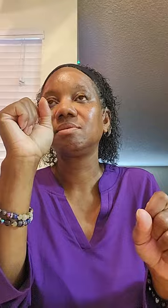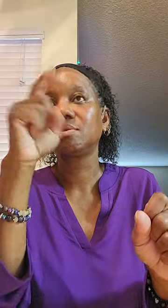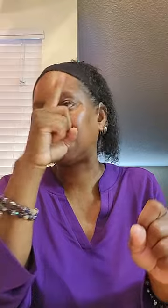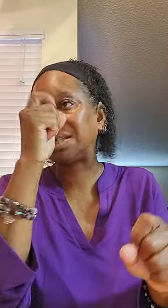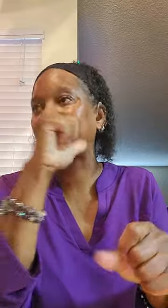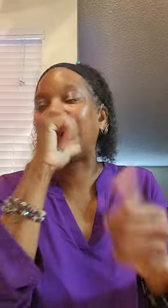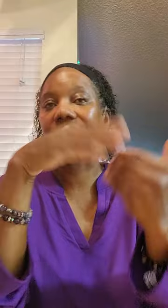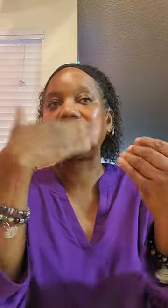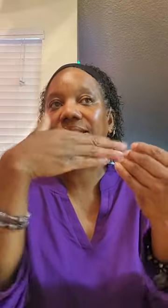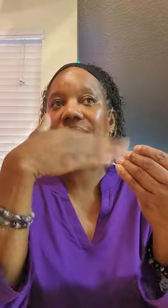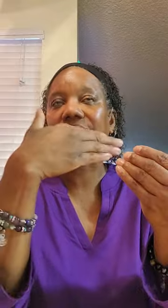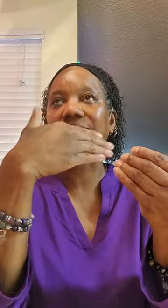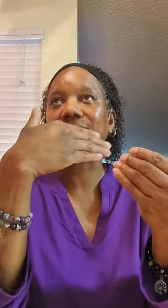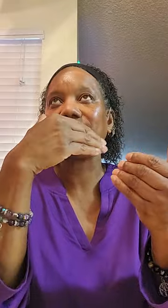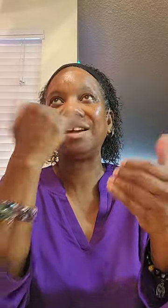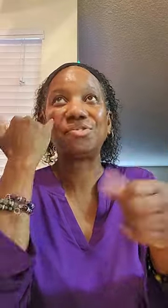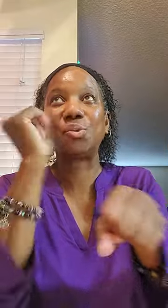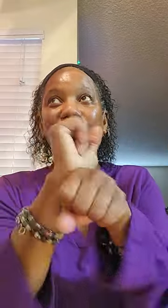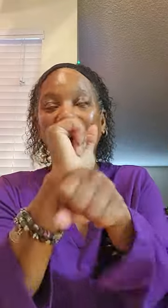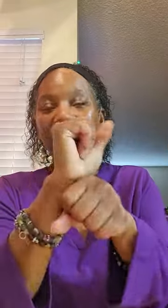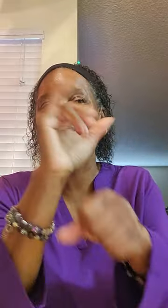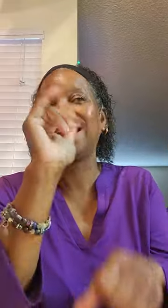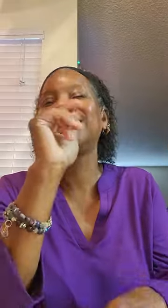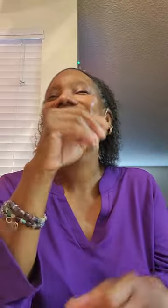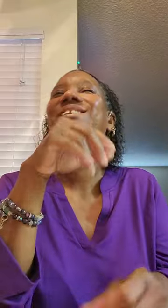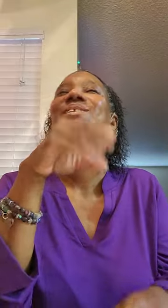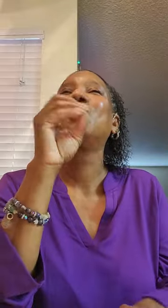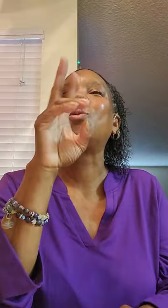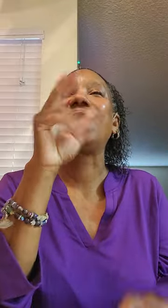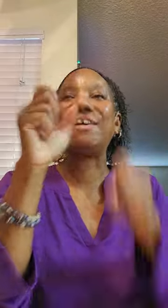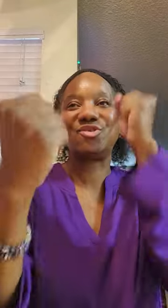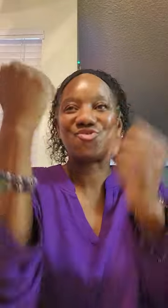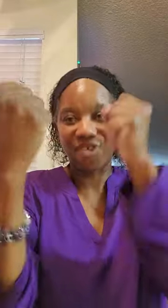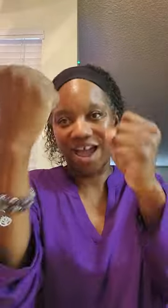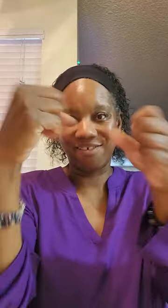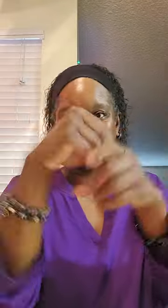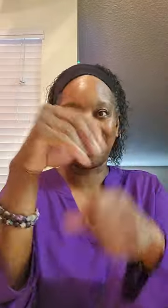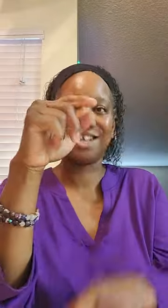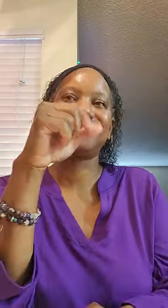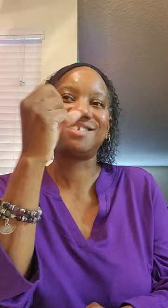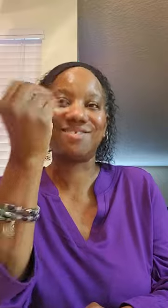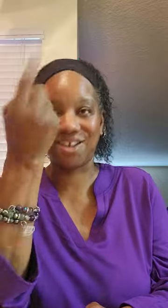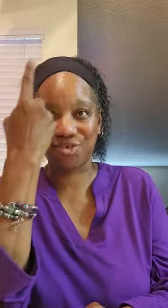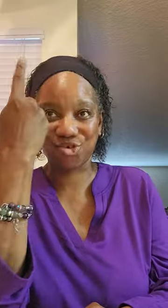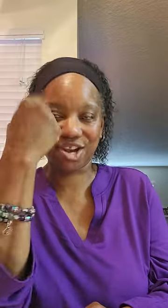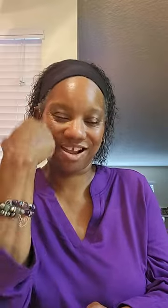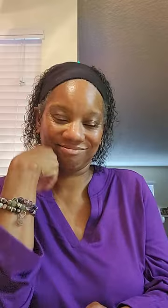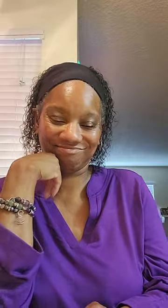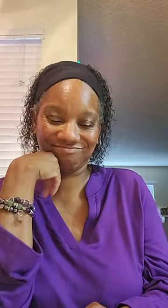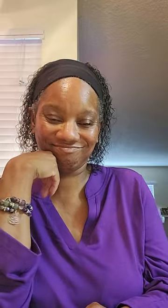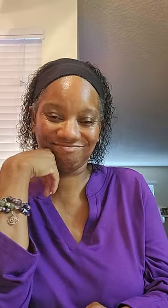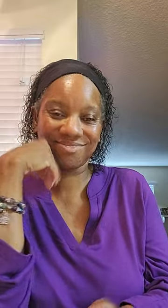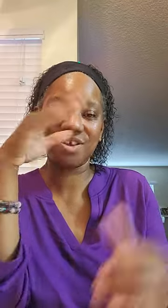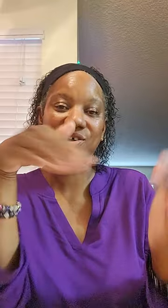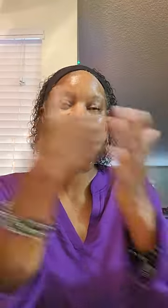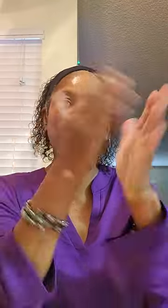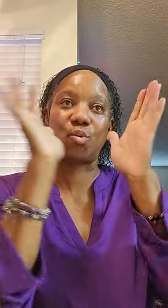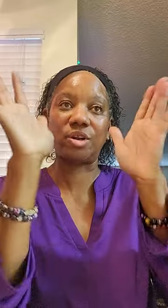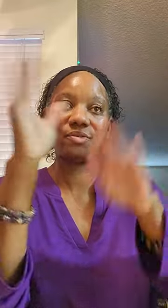Because it's not easy. If you work in it. Or have to drive in it. So I understand. So have a wonderful